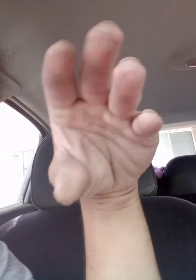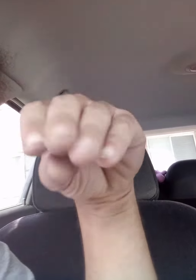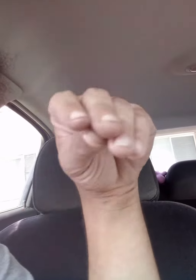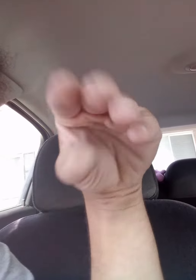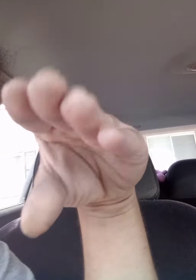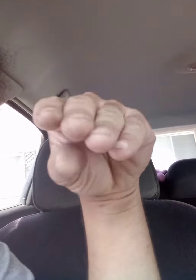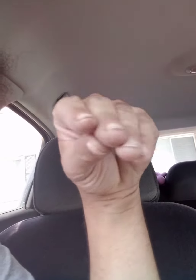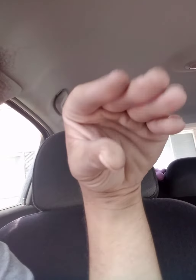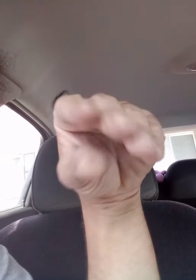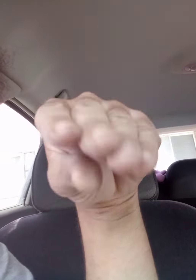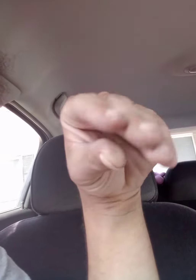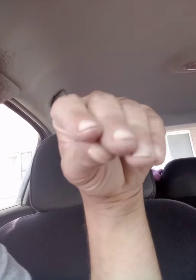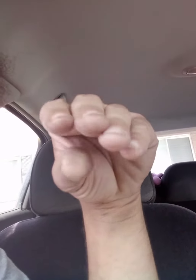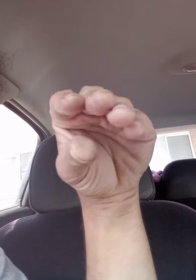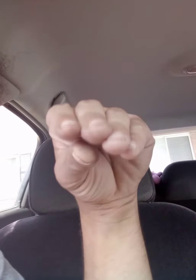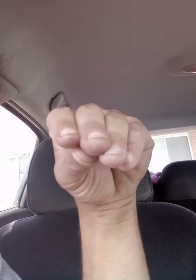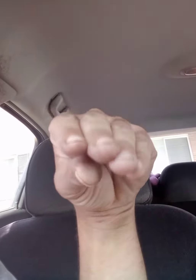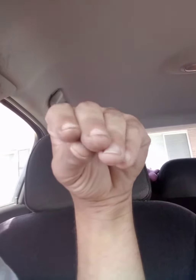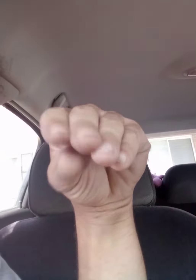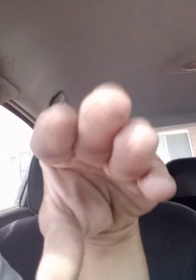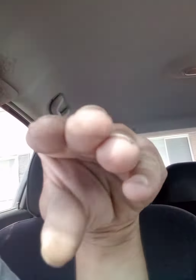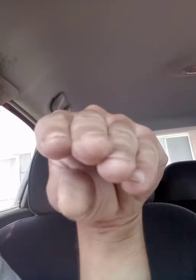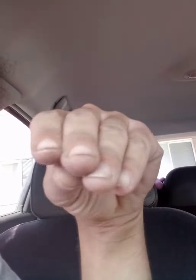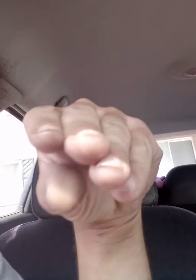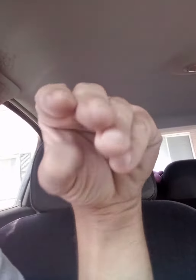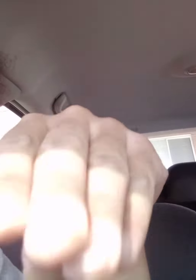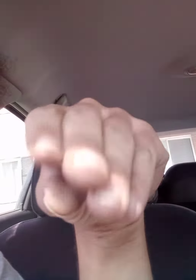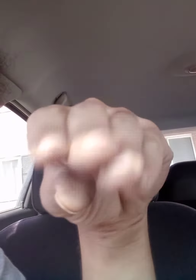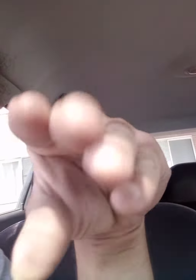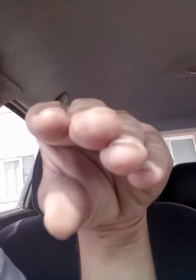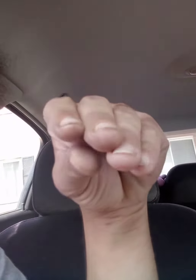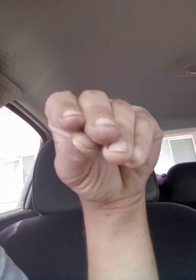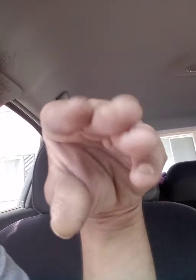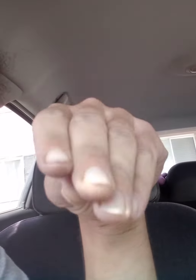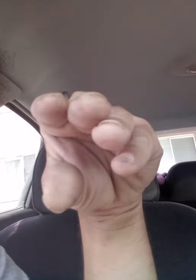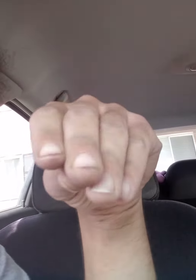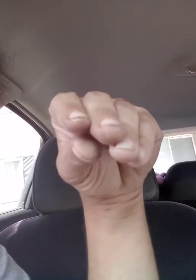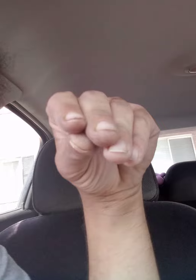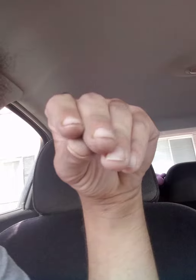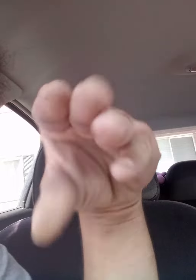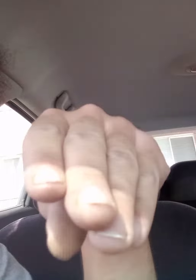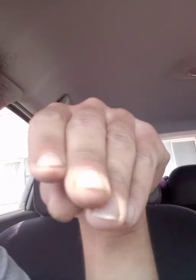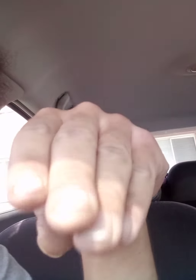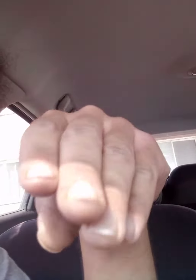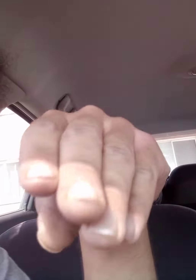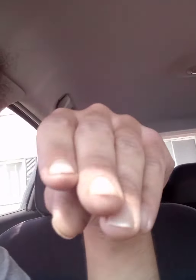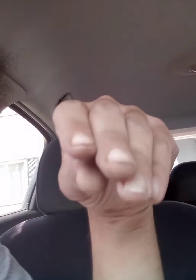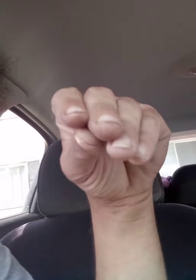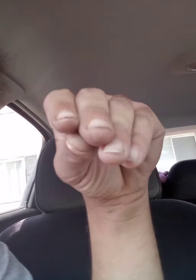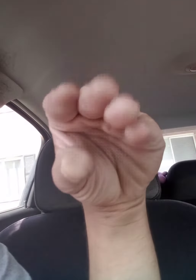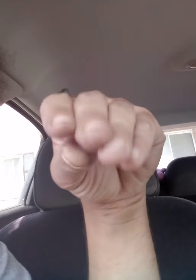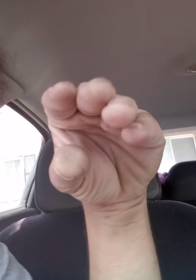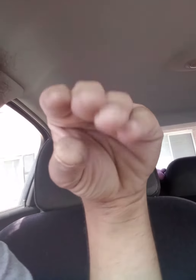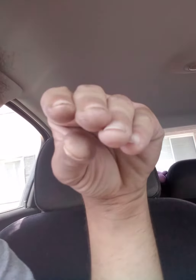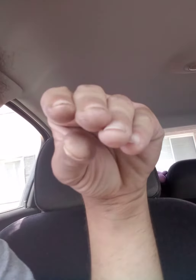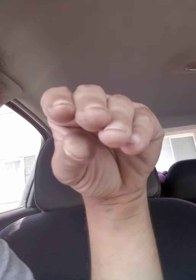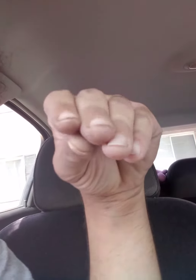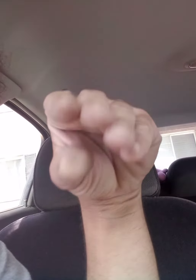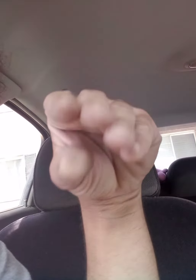young thug gunner whatever the fuck them little niggas name is good i'm glad them motherfuckers god damn it i hope they get fucking raped to death motherfucker shit